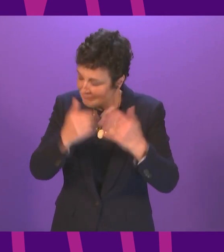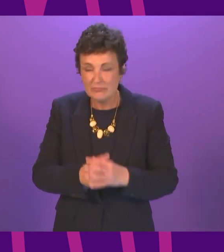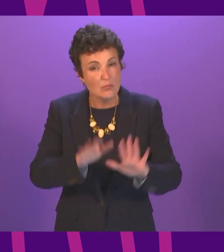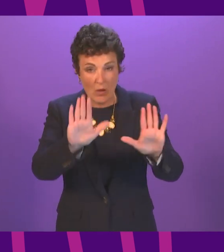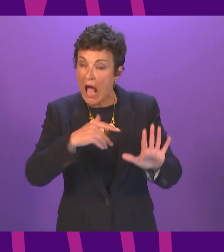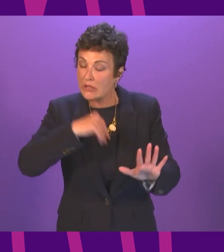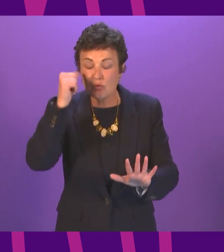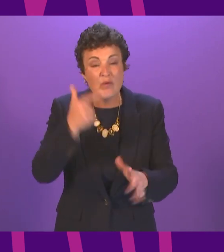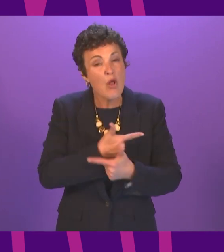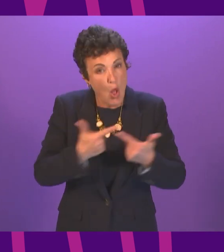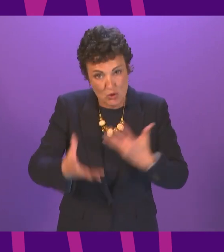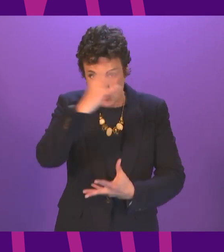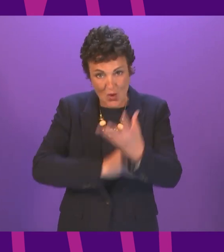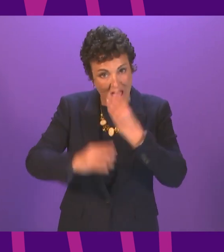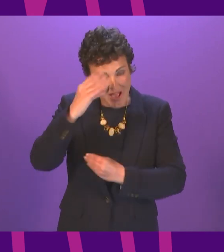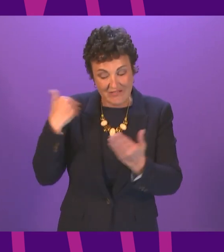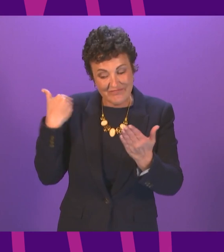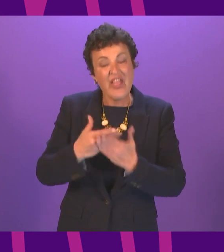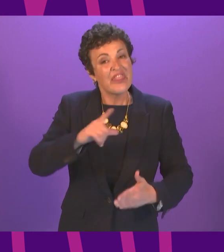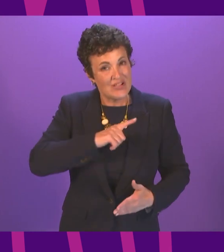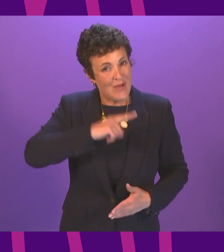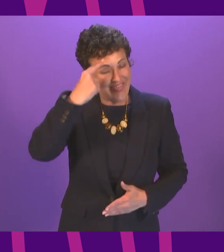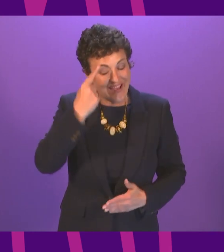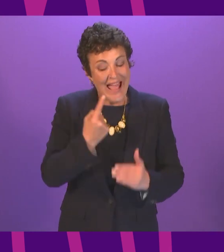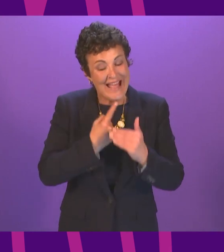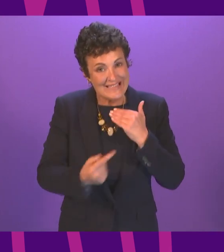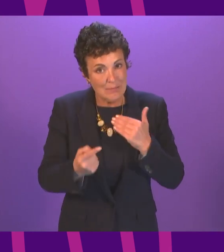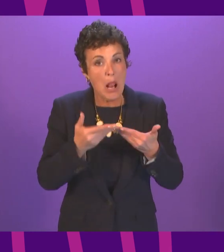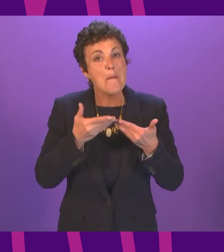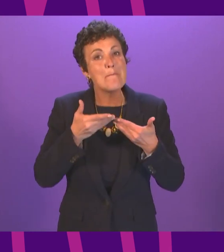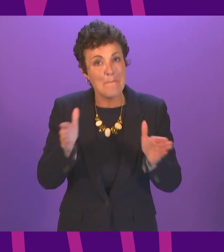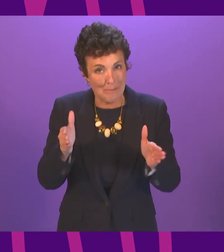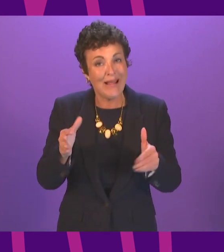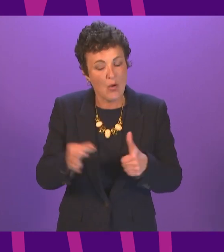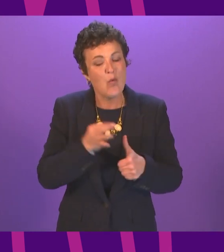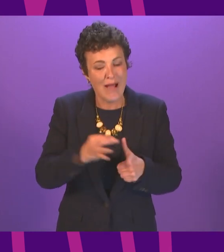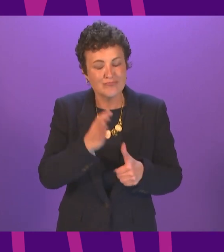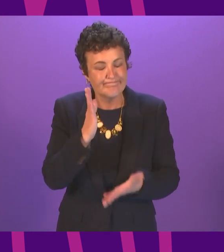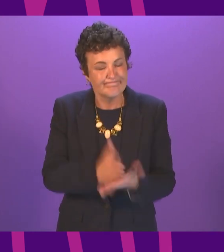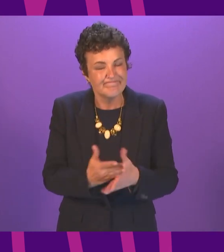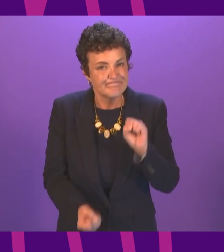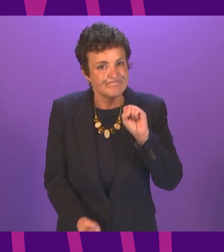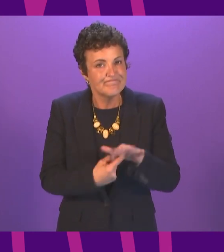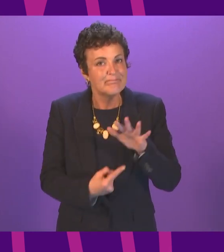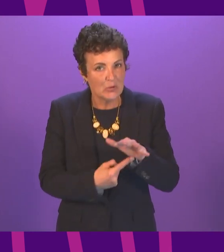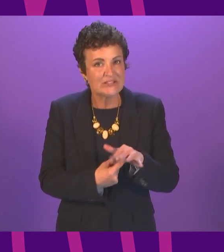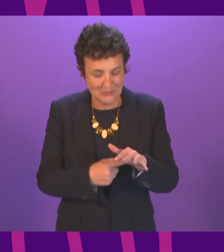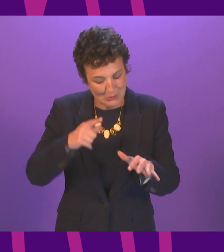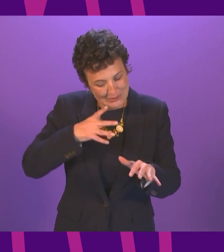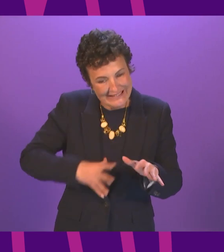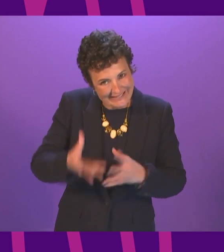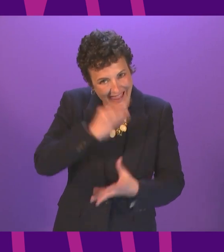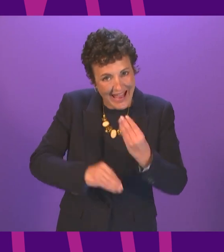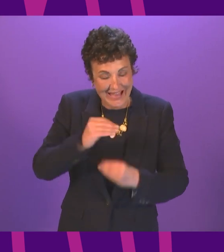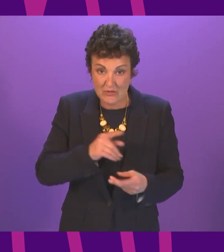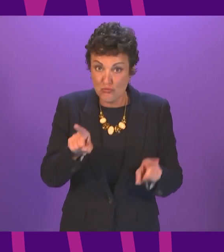of lessons to learn and I think that's why an independent public inquiry called Hamilton and many other members is absolutely pressing and I